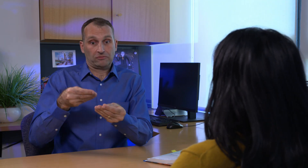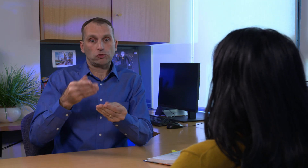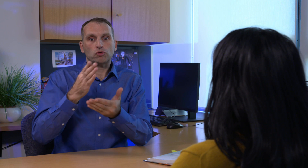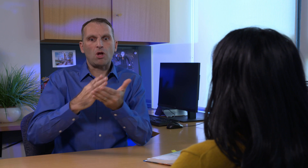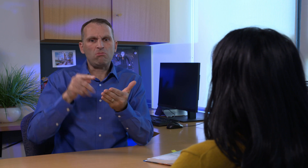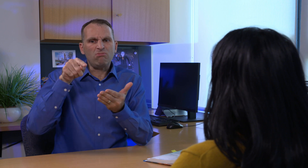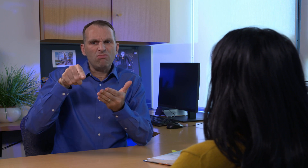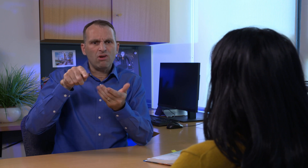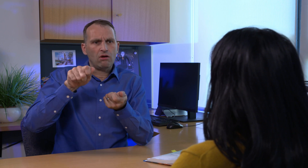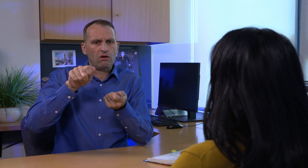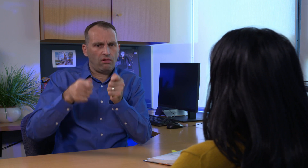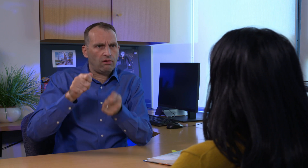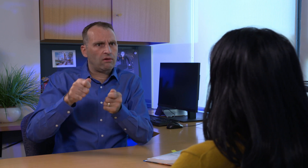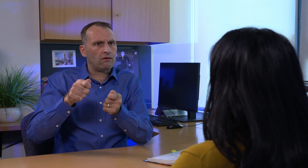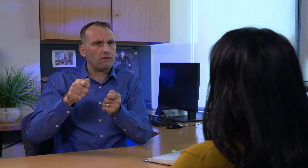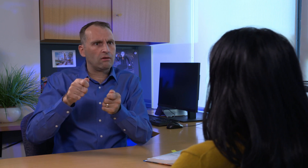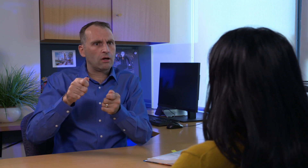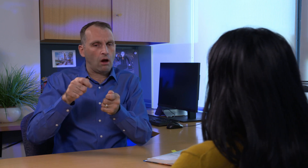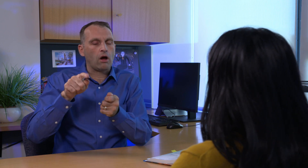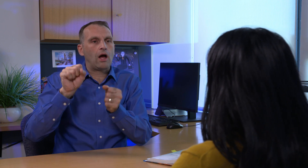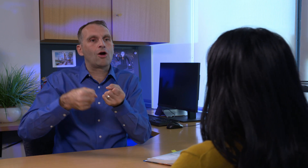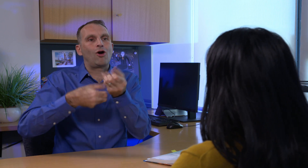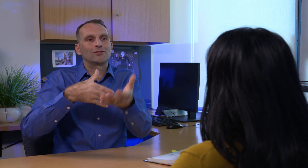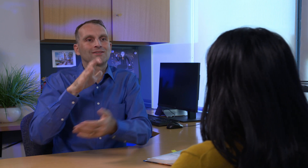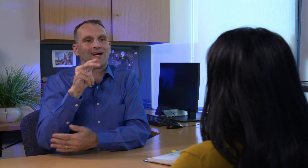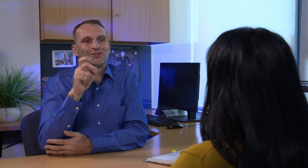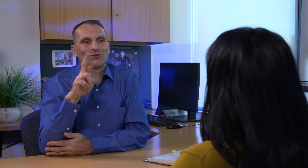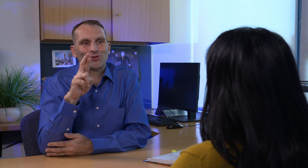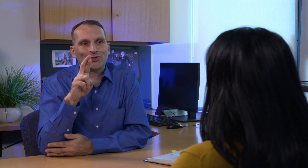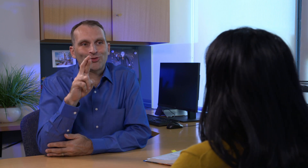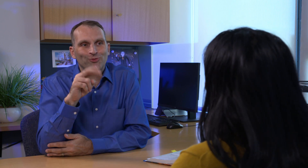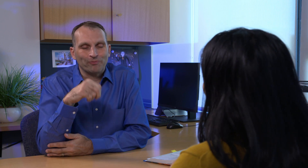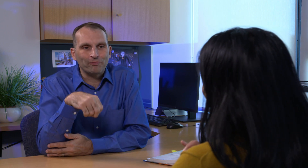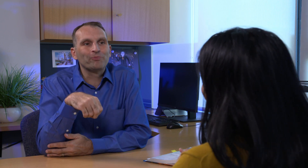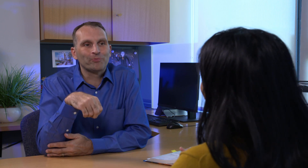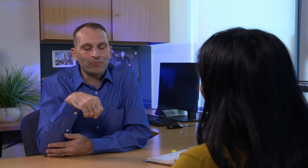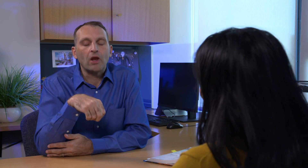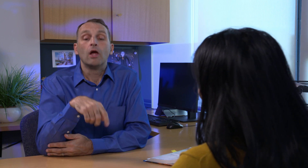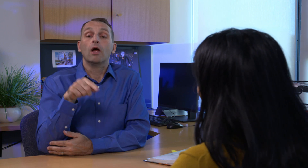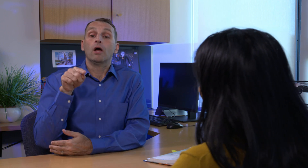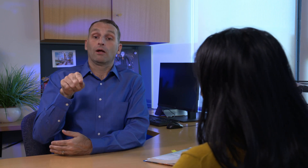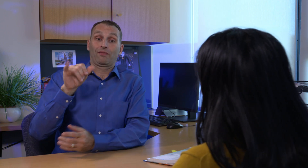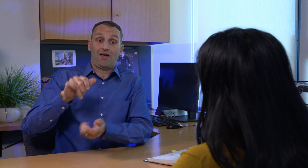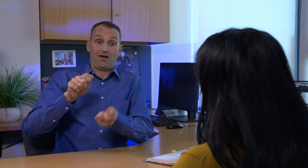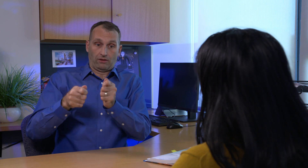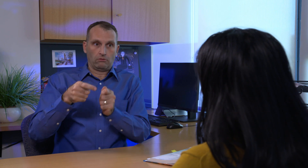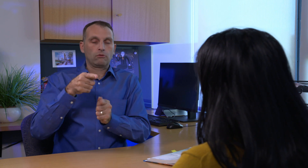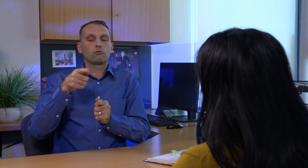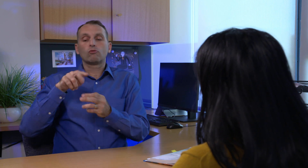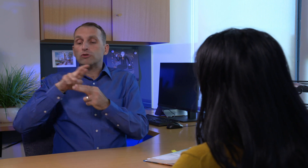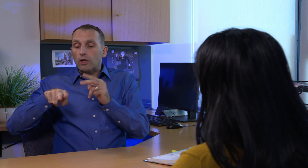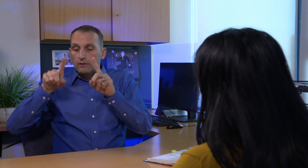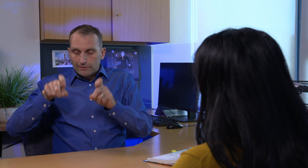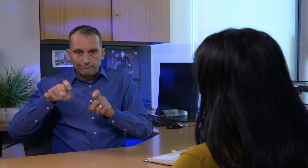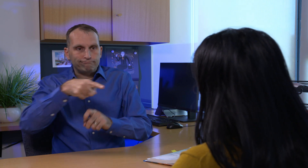there are variants in those genes that can cause cancer. That variant has shown up in this test.